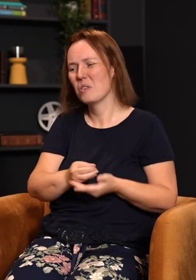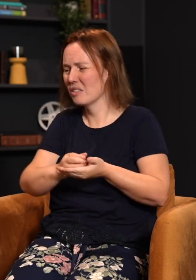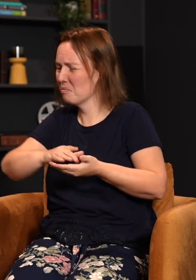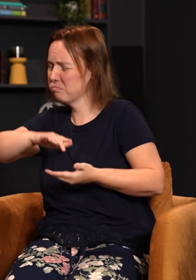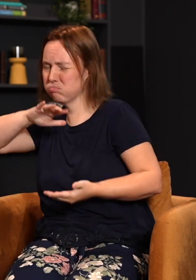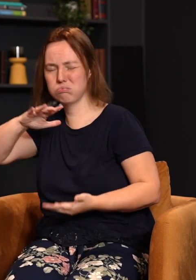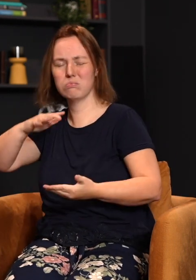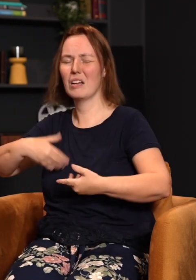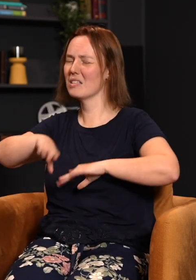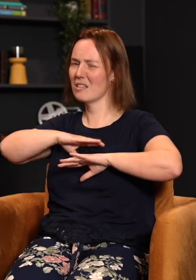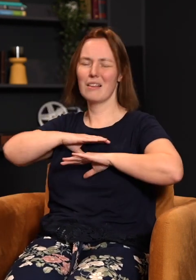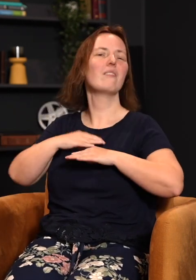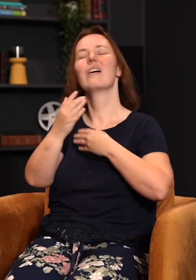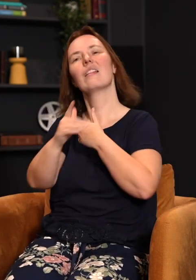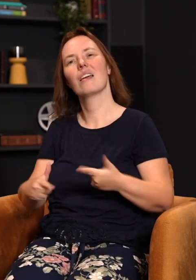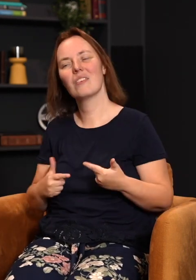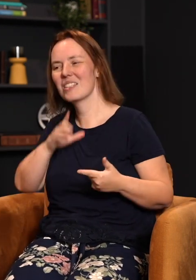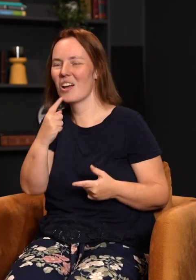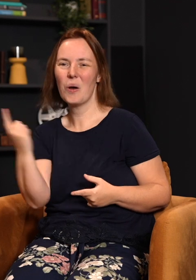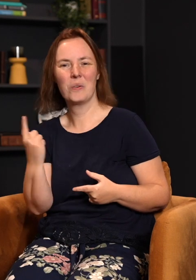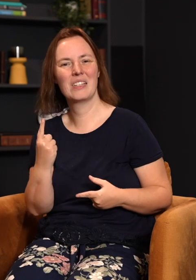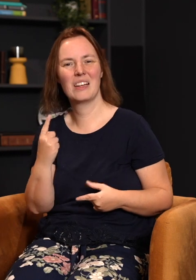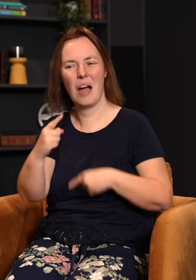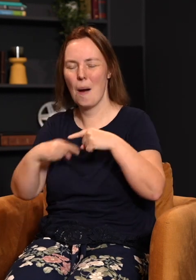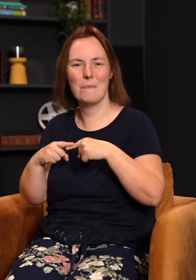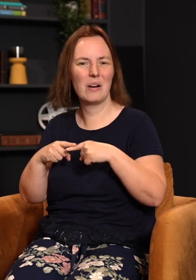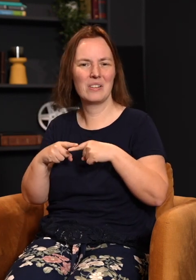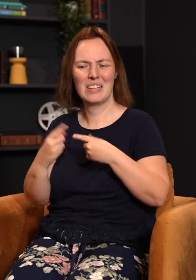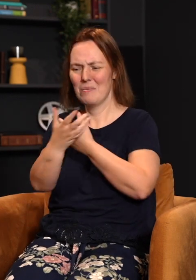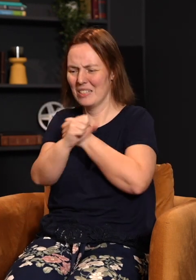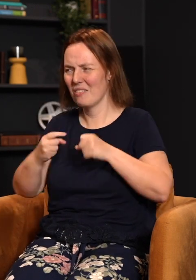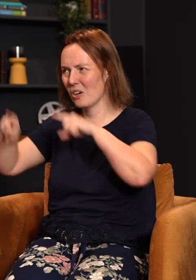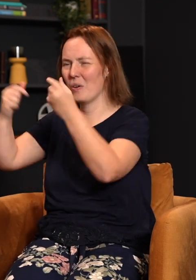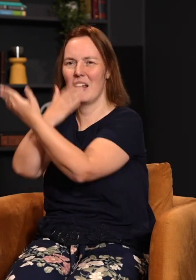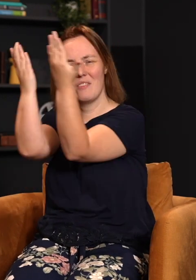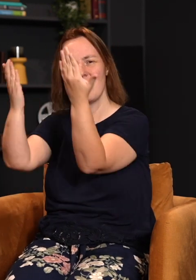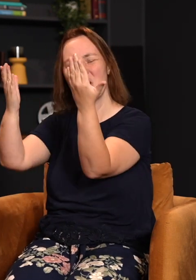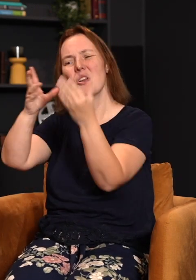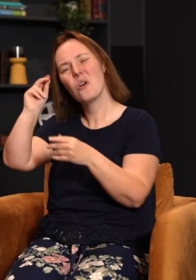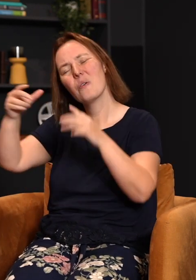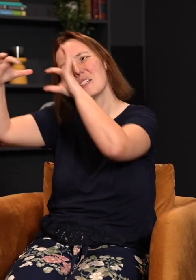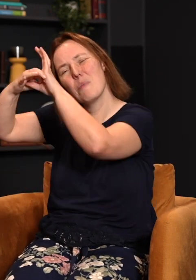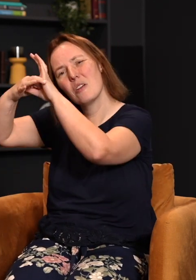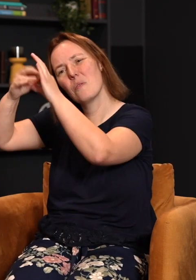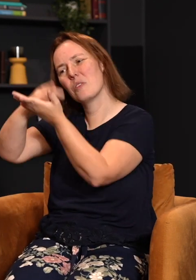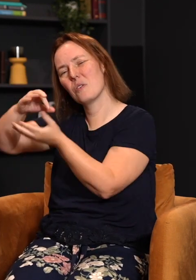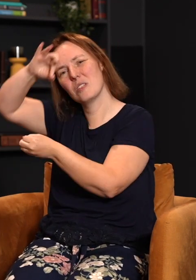life really is. It's not about just getting saved and going to heaven as glorious as it is. The abundant life is that we get to partner with the Holy Spirit